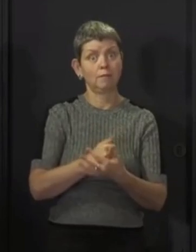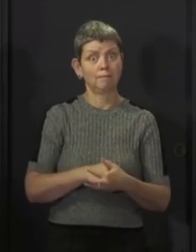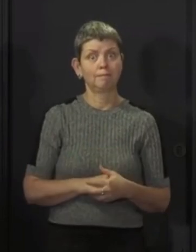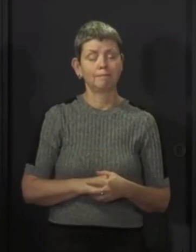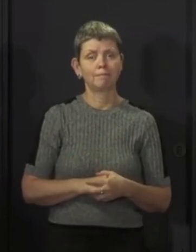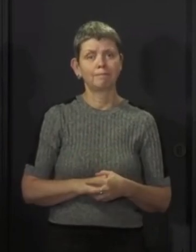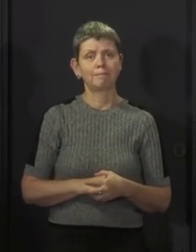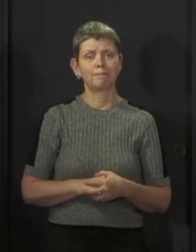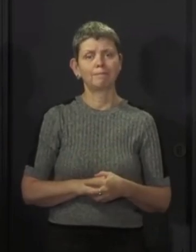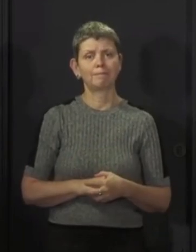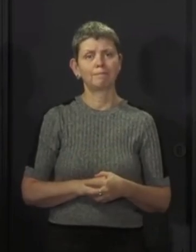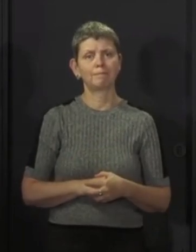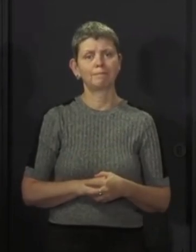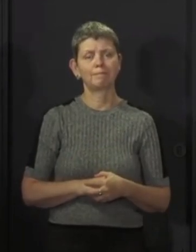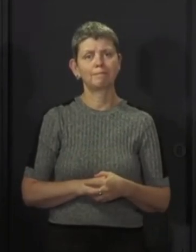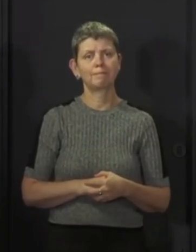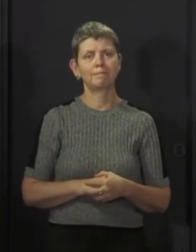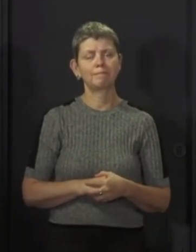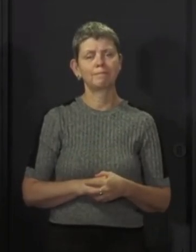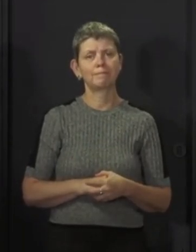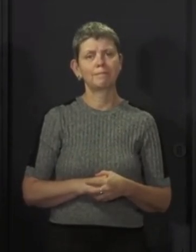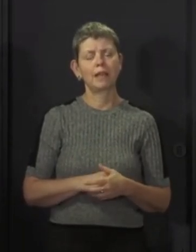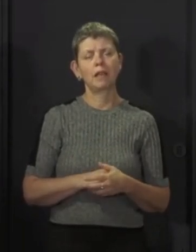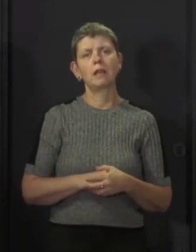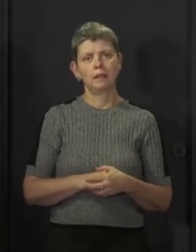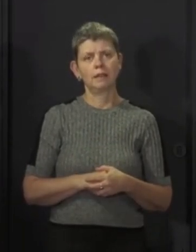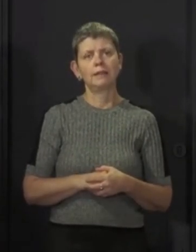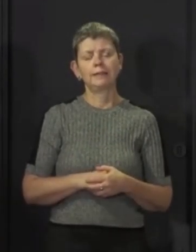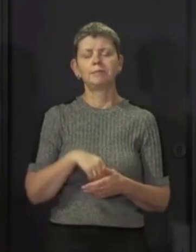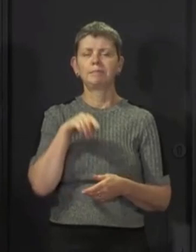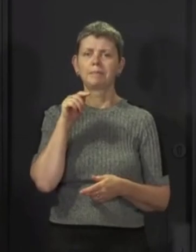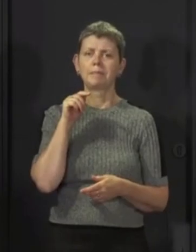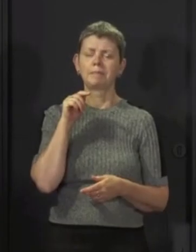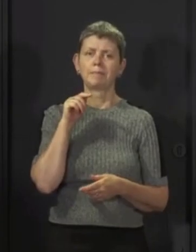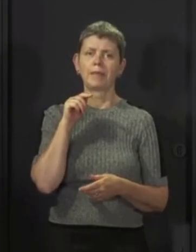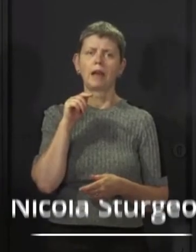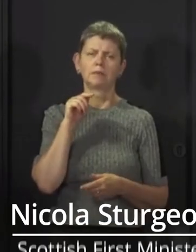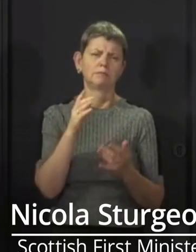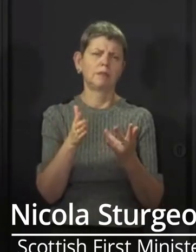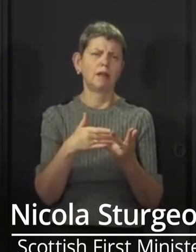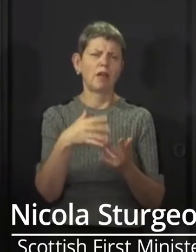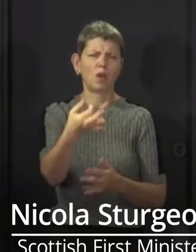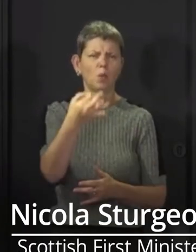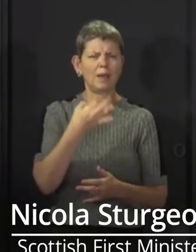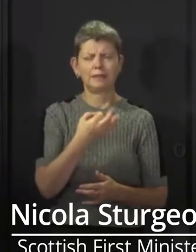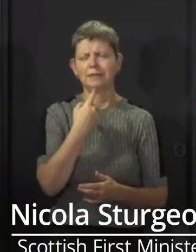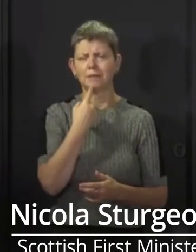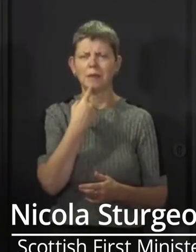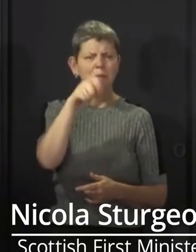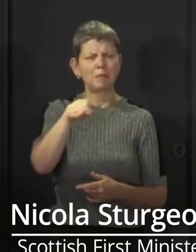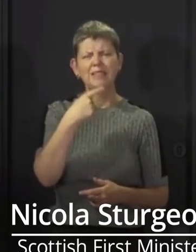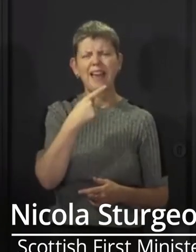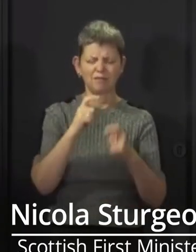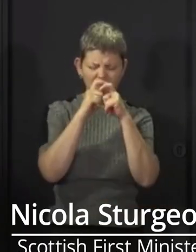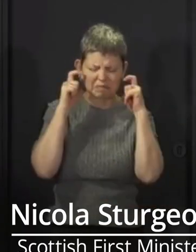And the last point I want to address about this, and it's again a point that's been put to me, that it's not very comfortable to wear a face covering.